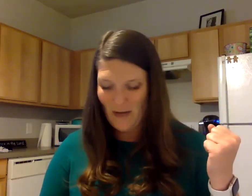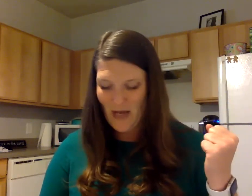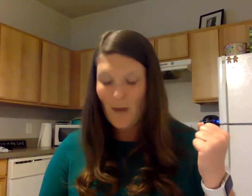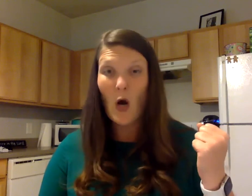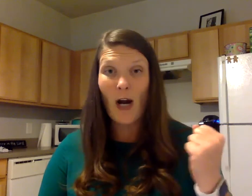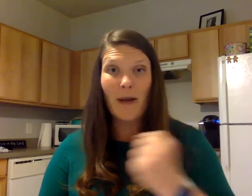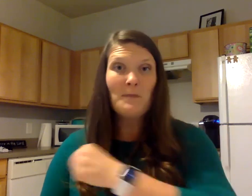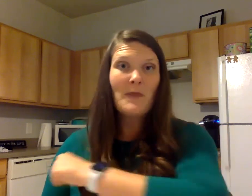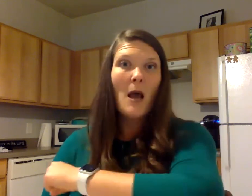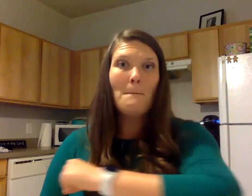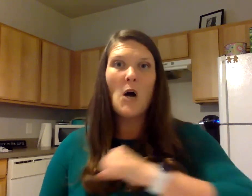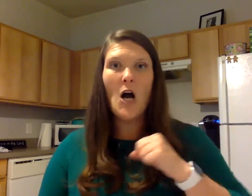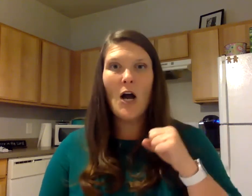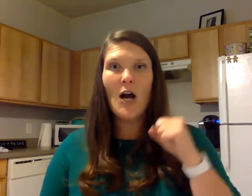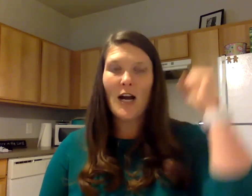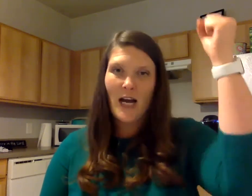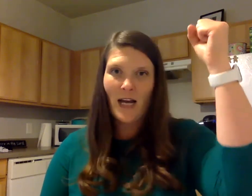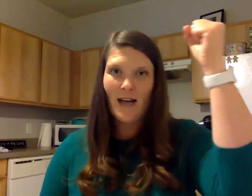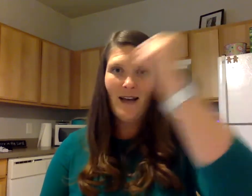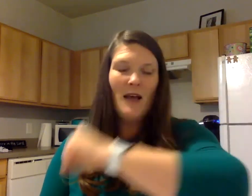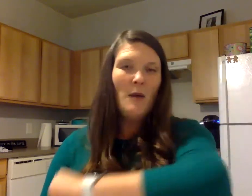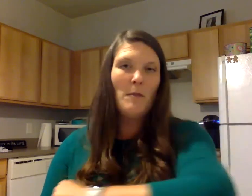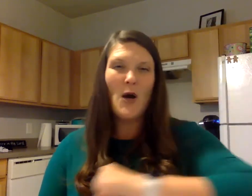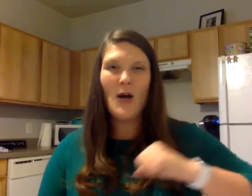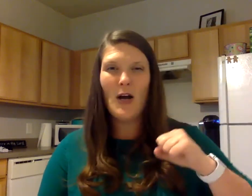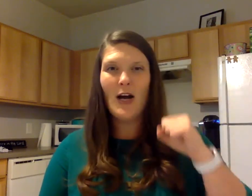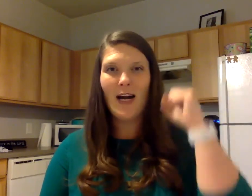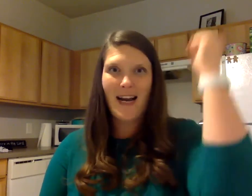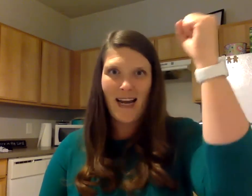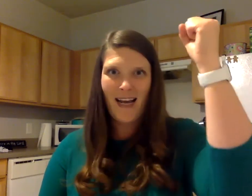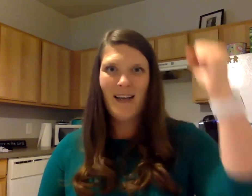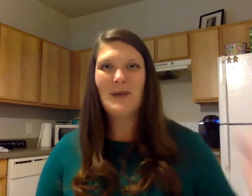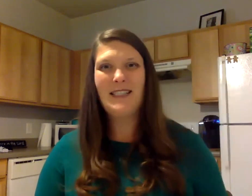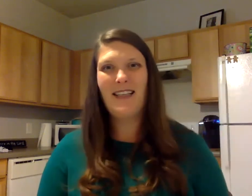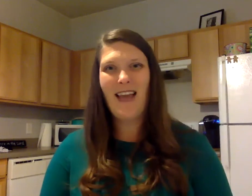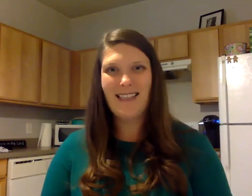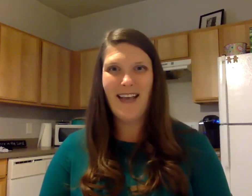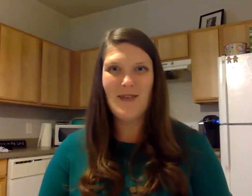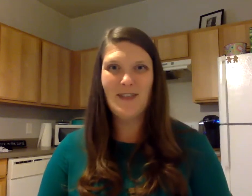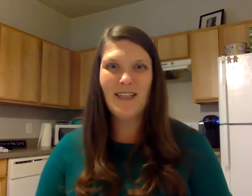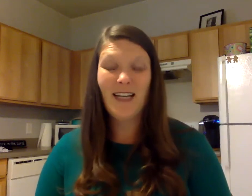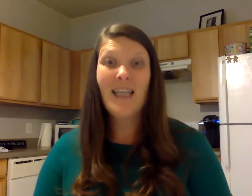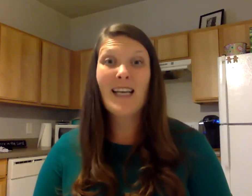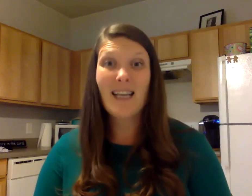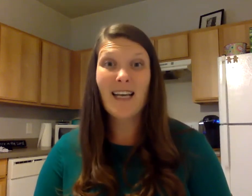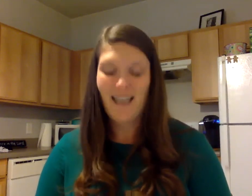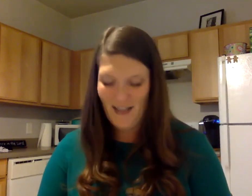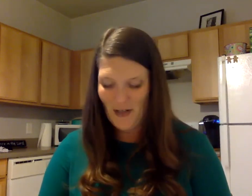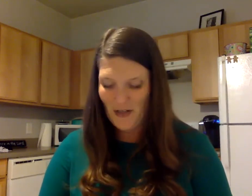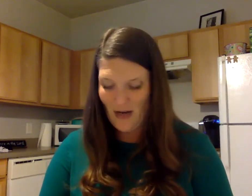park park park that's the last sound what job